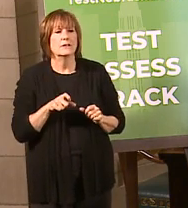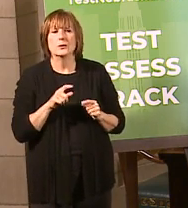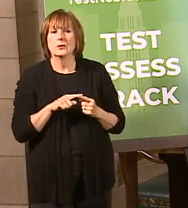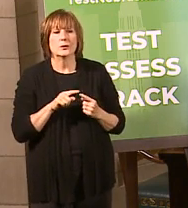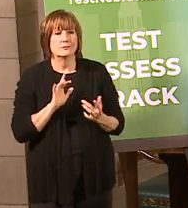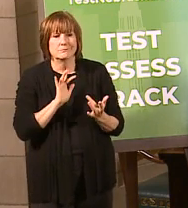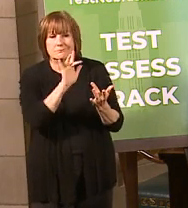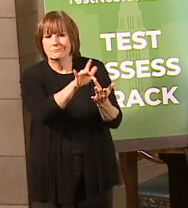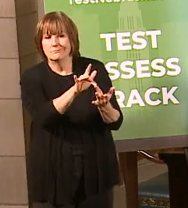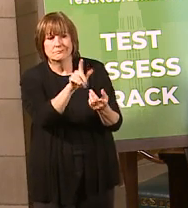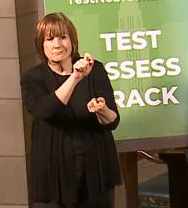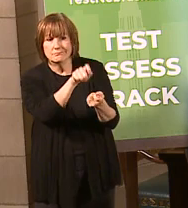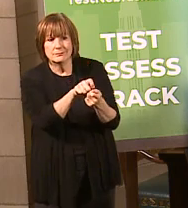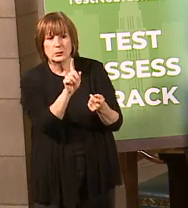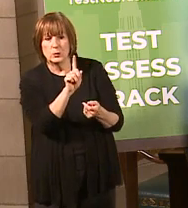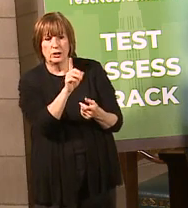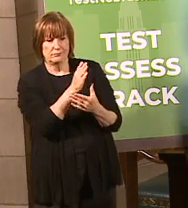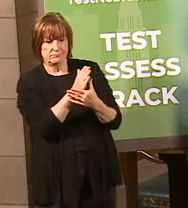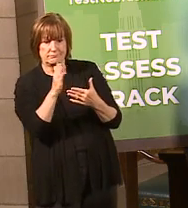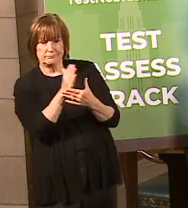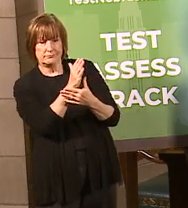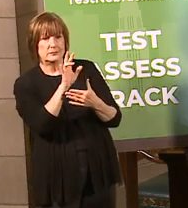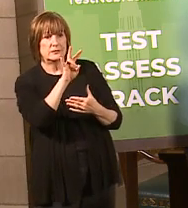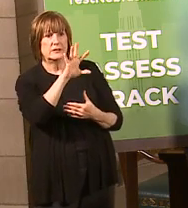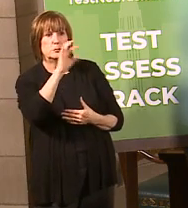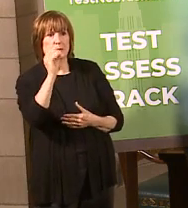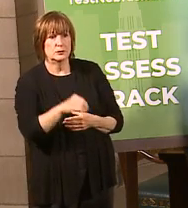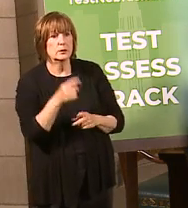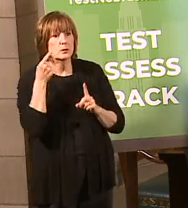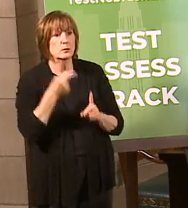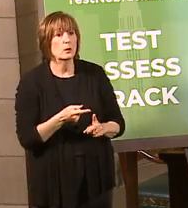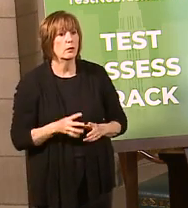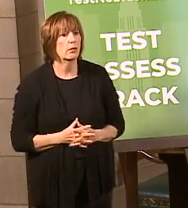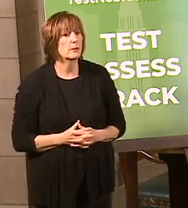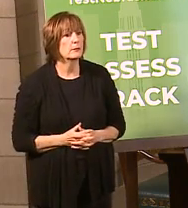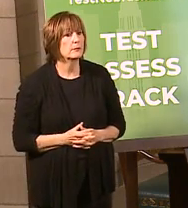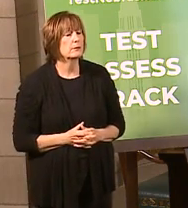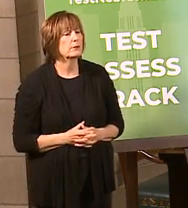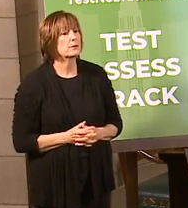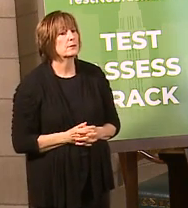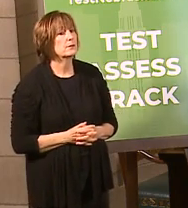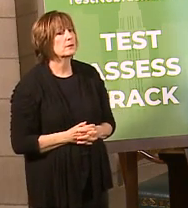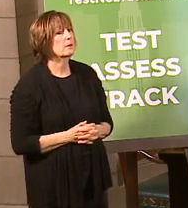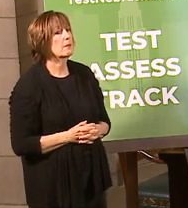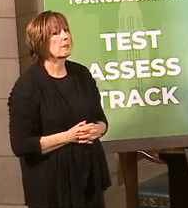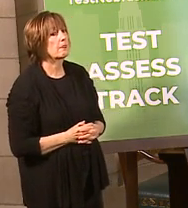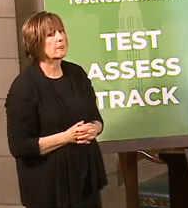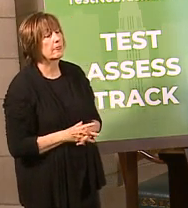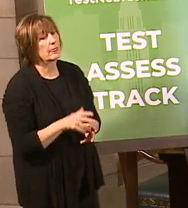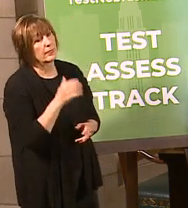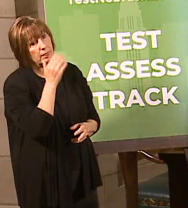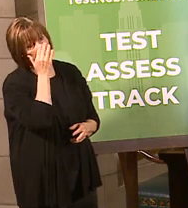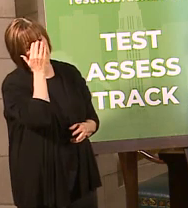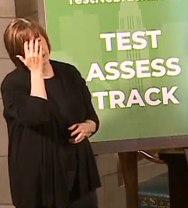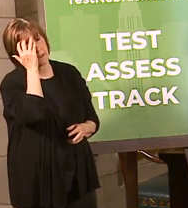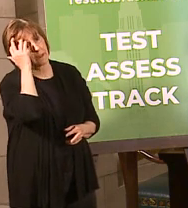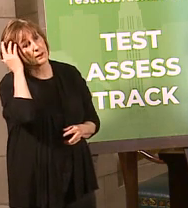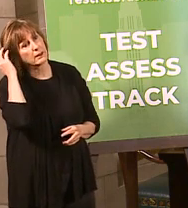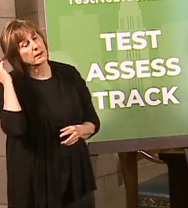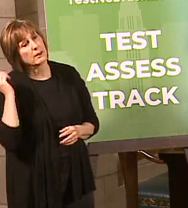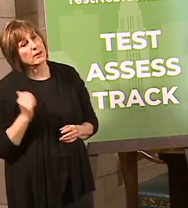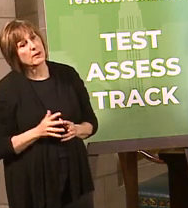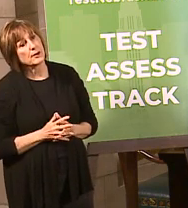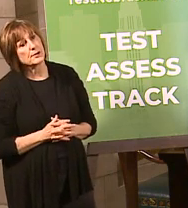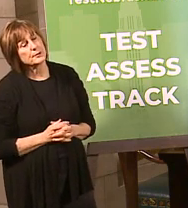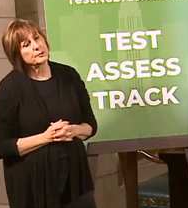specifically with regard to where we are with regard to that 75% goal. Rob McCartney said he had a reader question or a viewer question